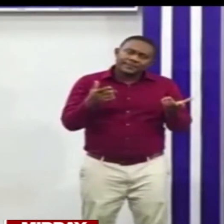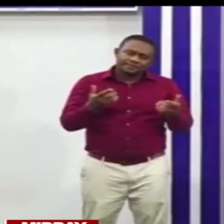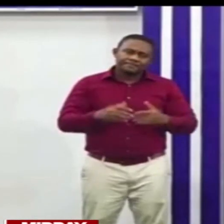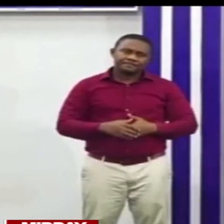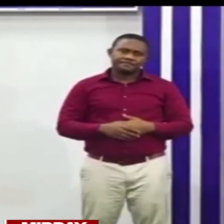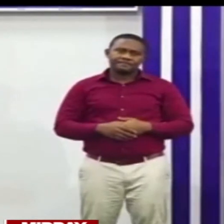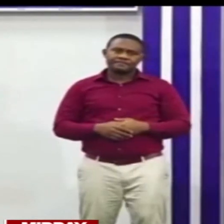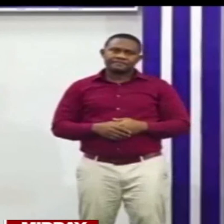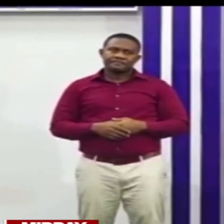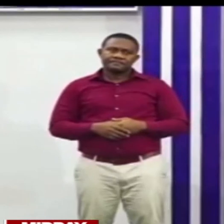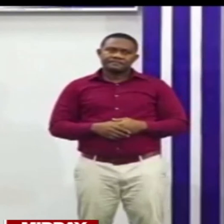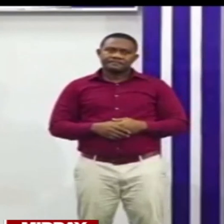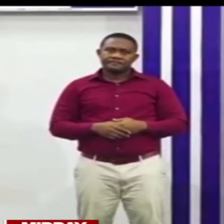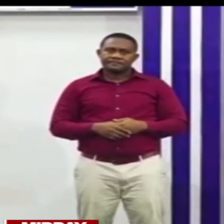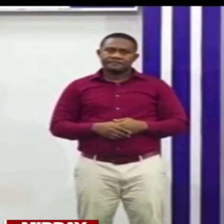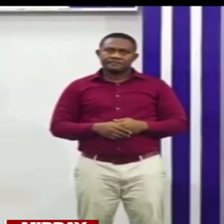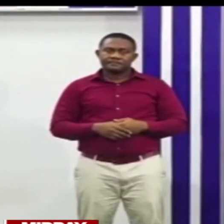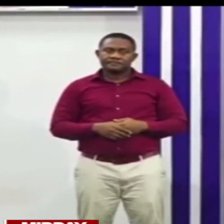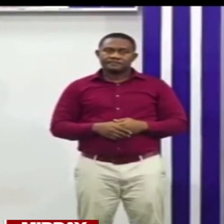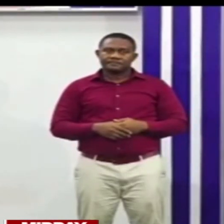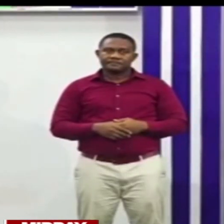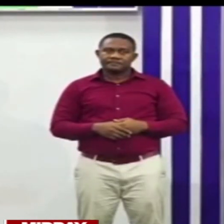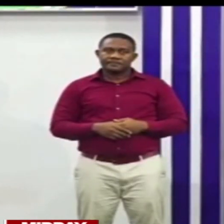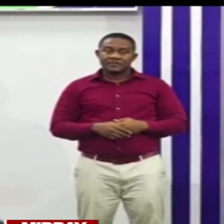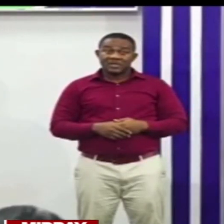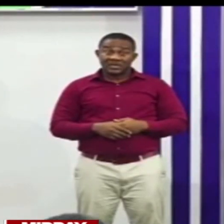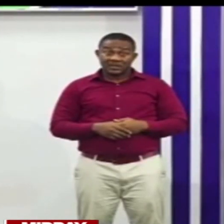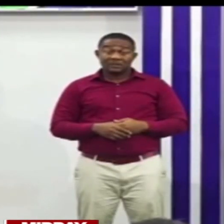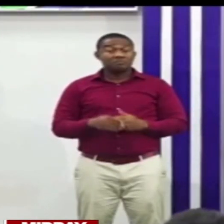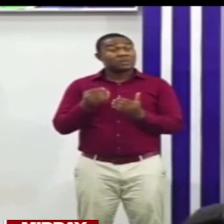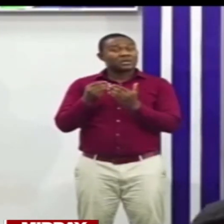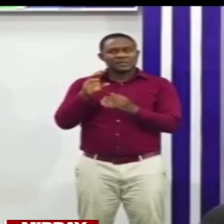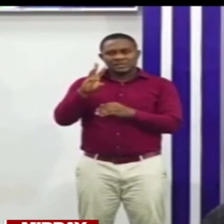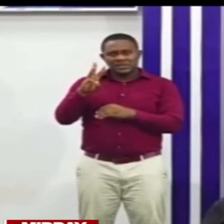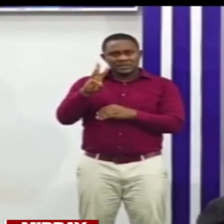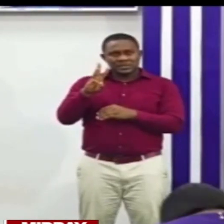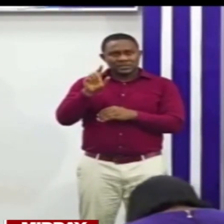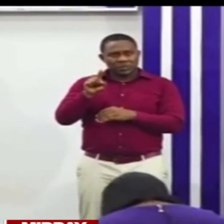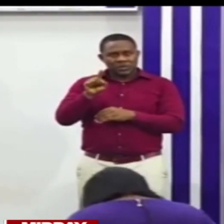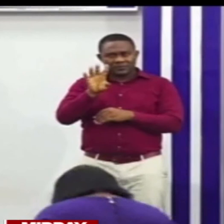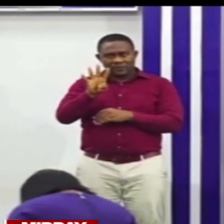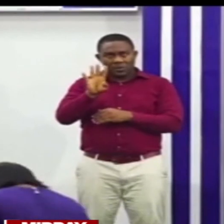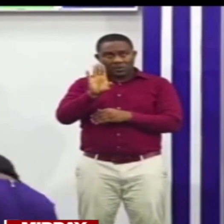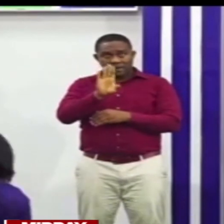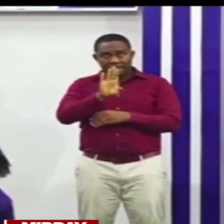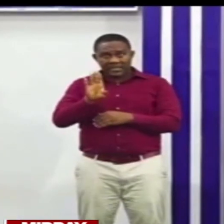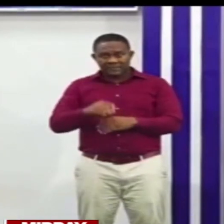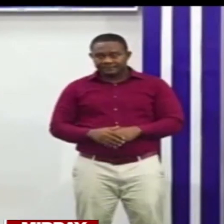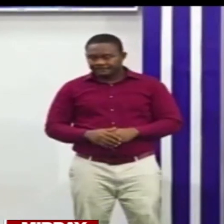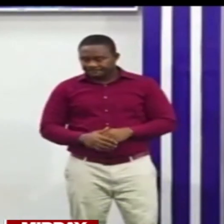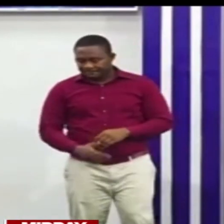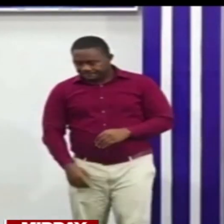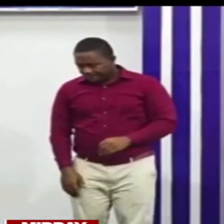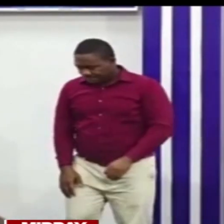out of attack claims worth approximately 6.4 billion that was received